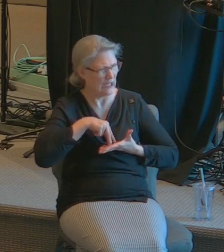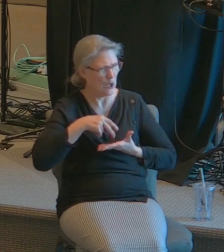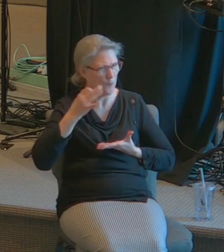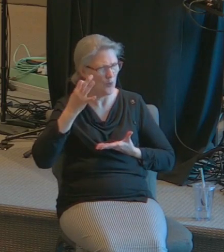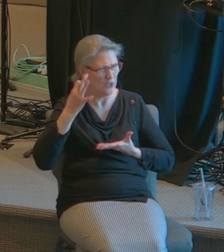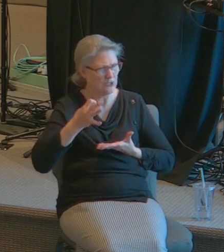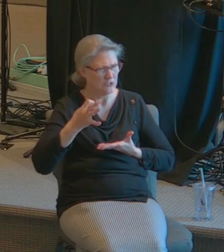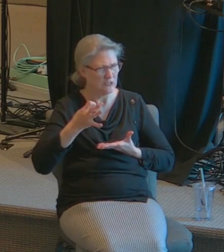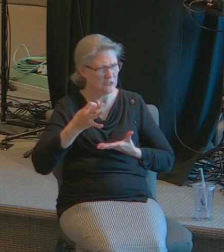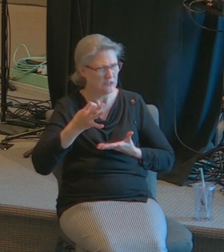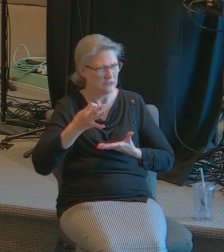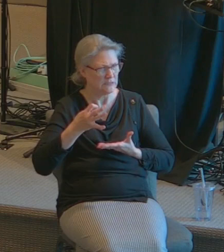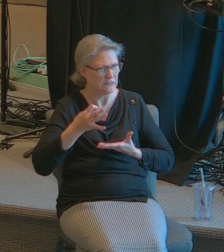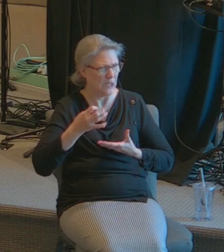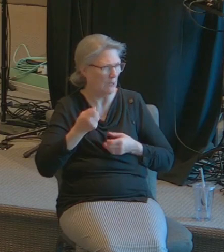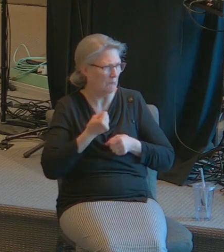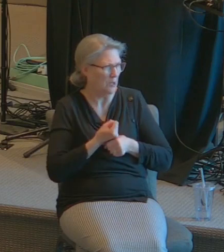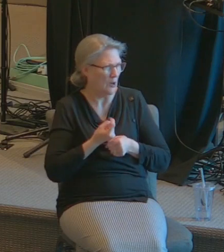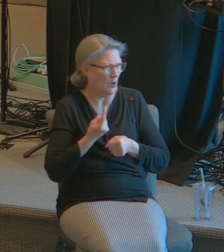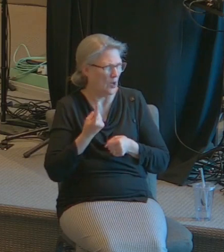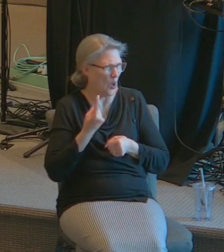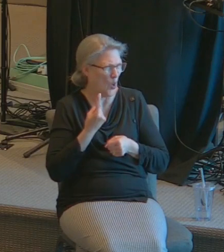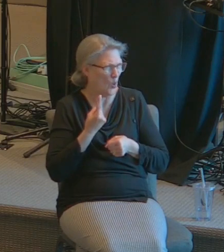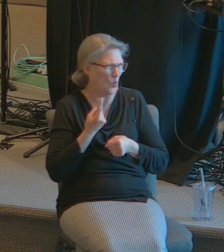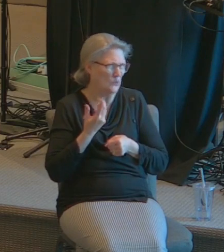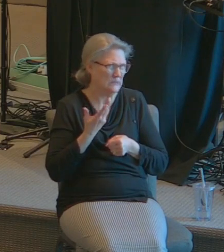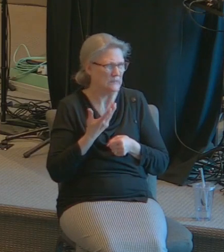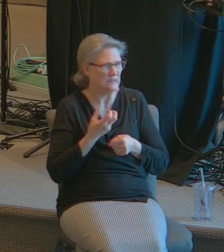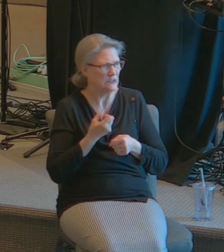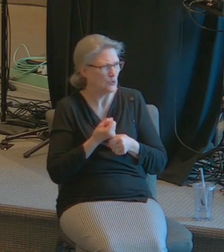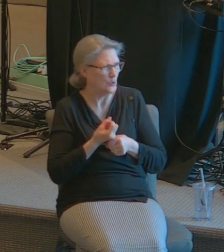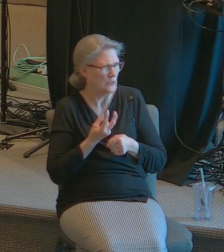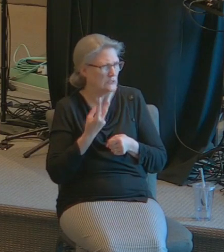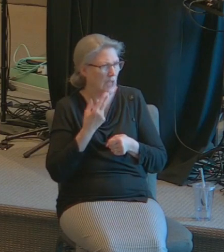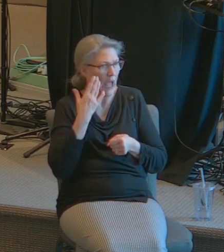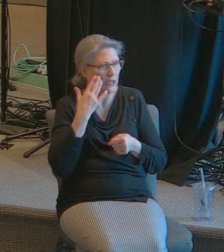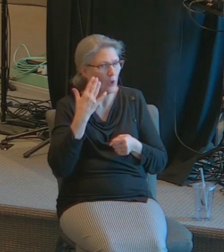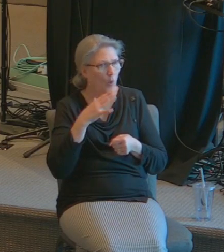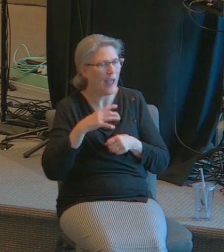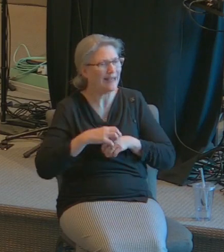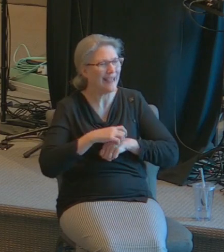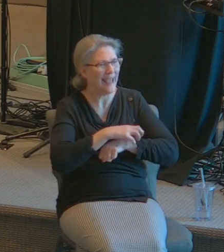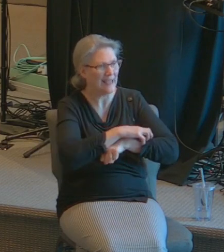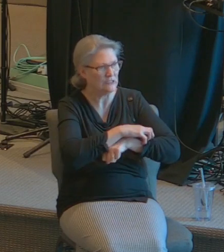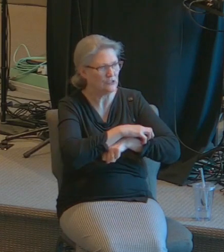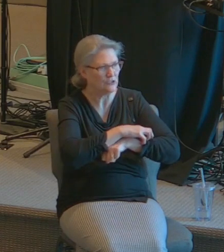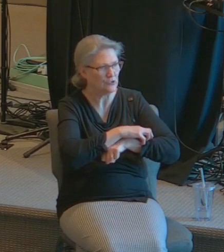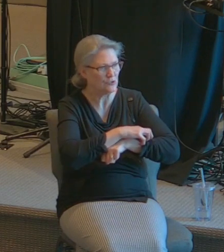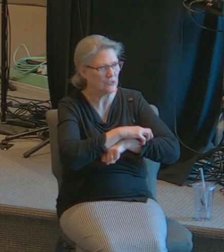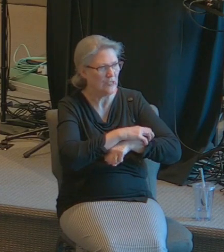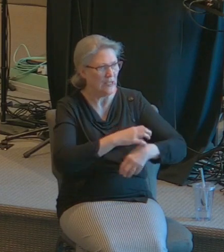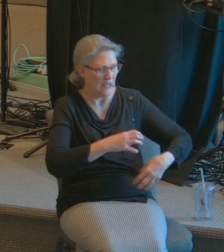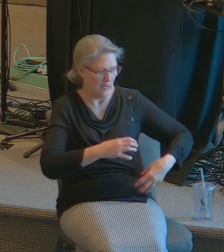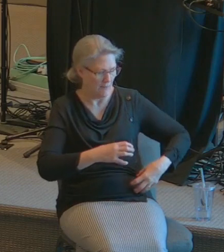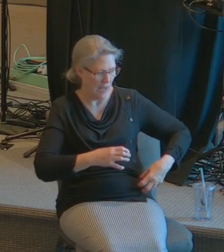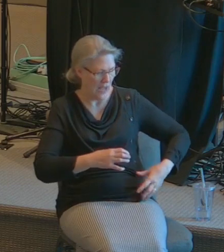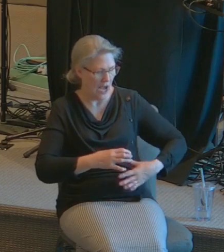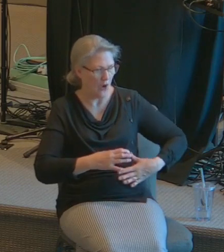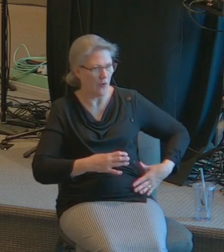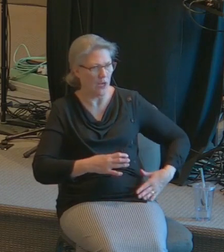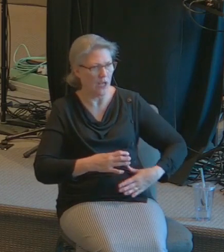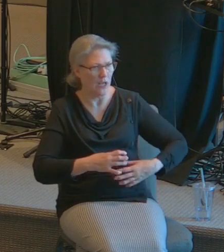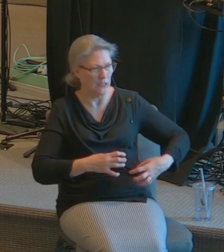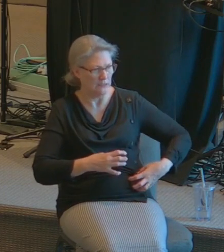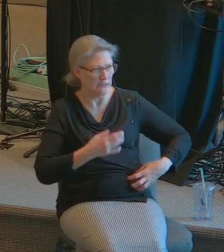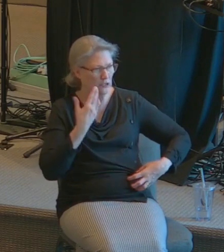here one time I did not know that I had a cancer growing in my groin I